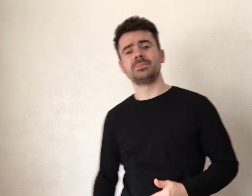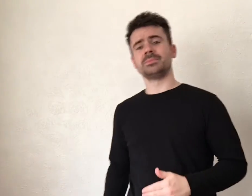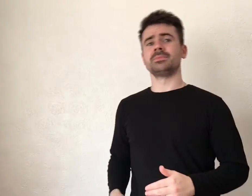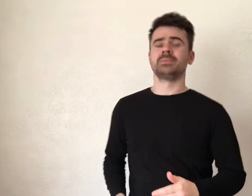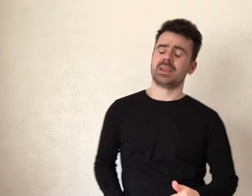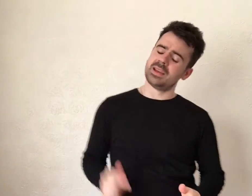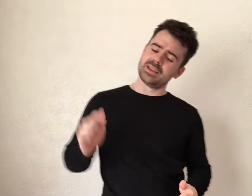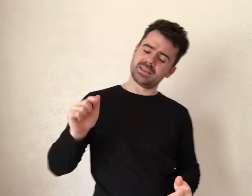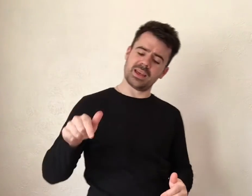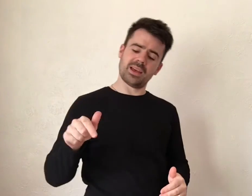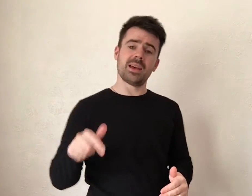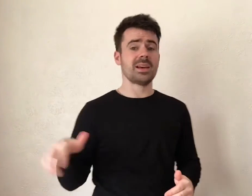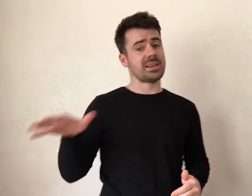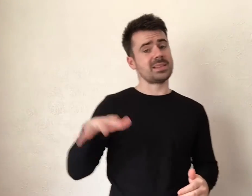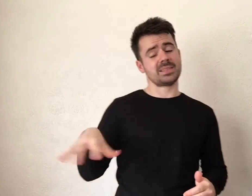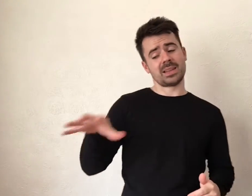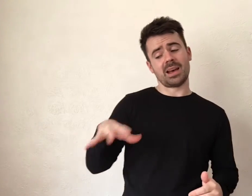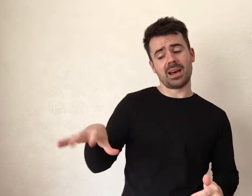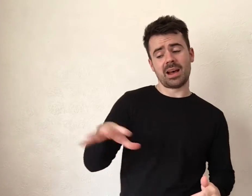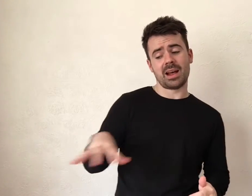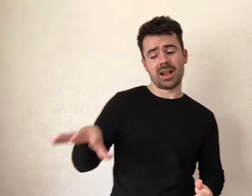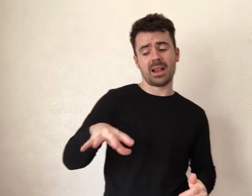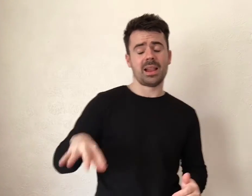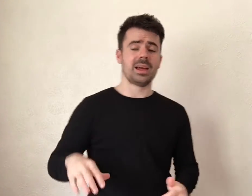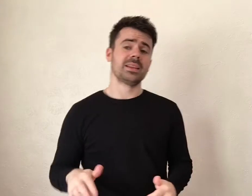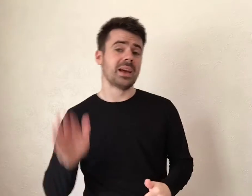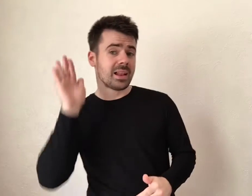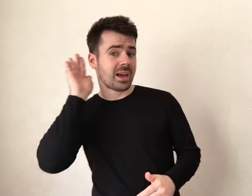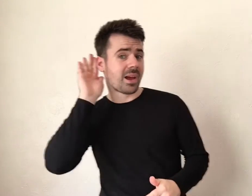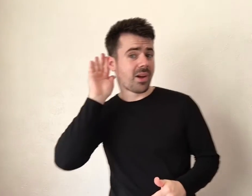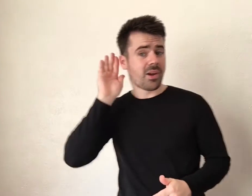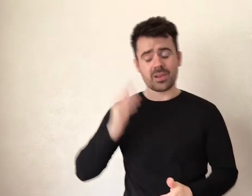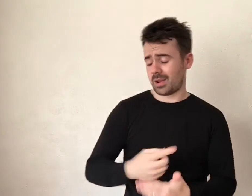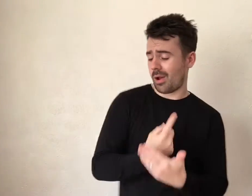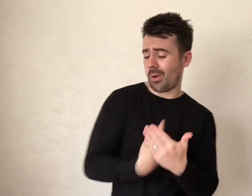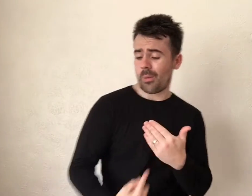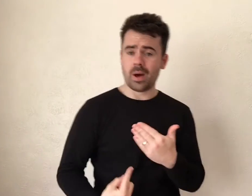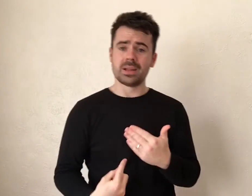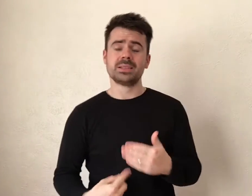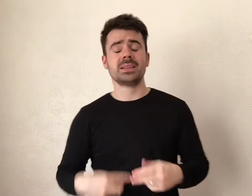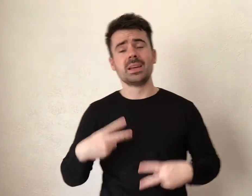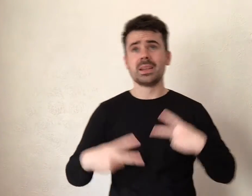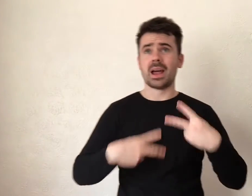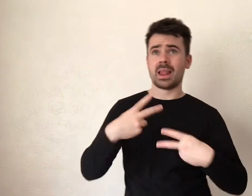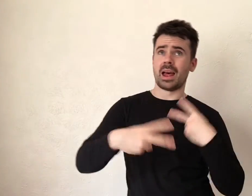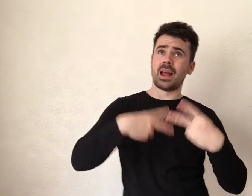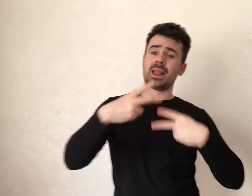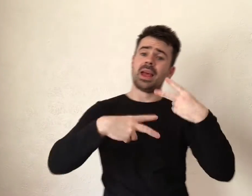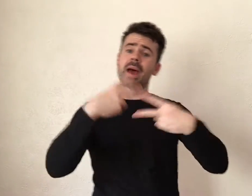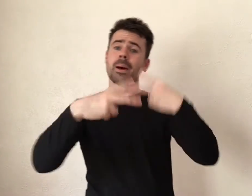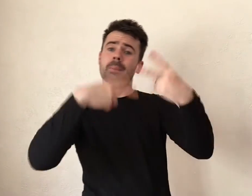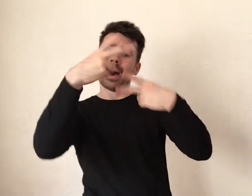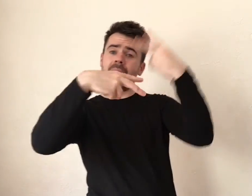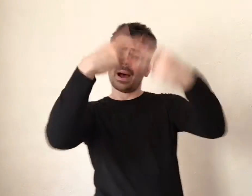There's a man that I heard of once in a lullaby